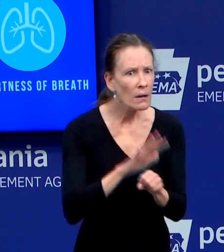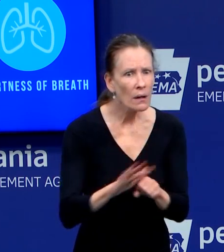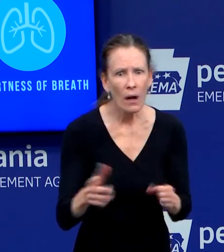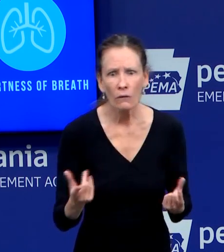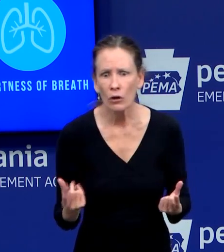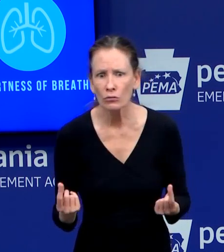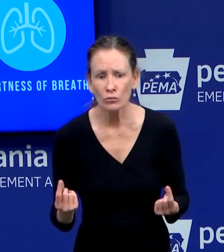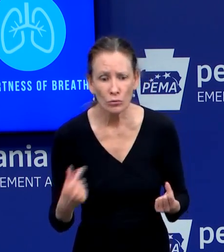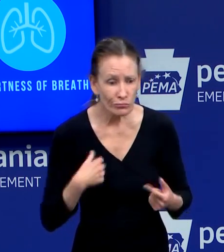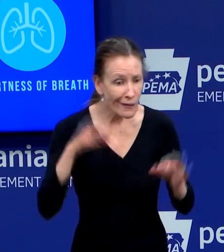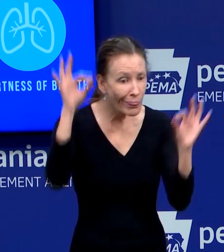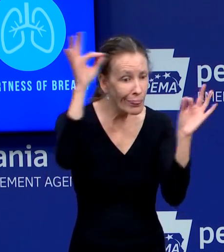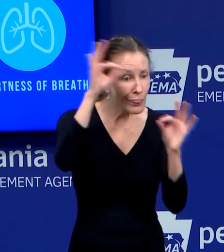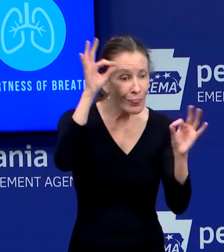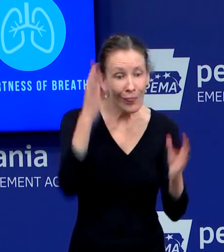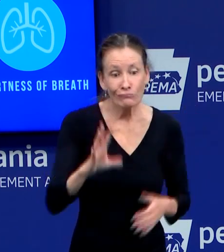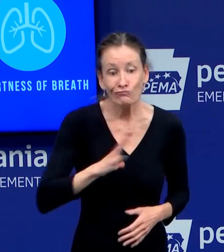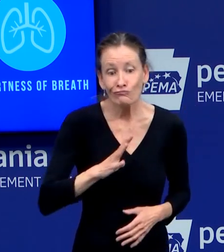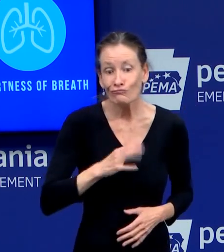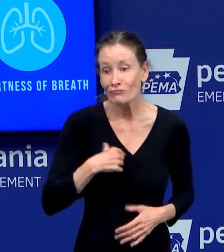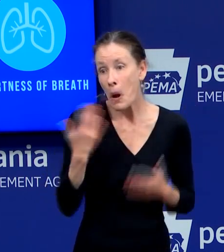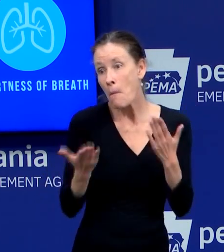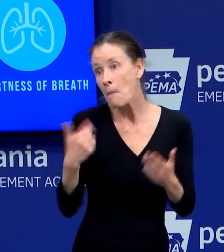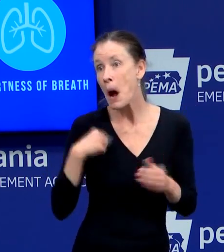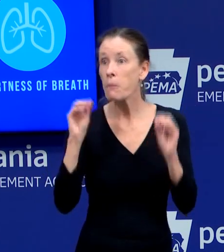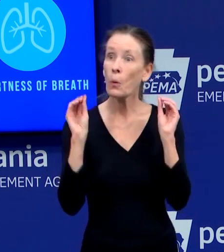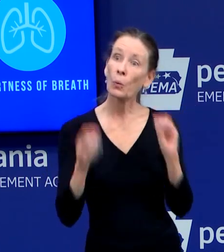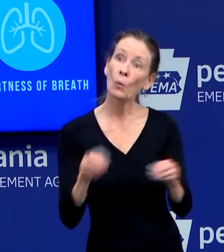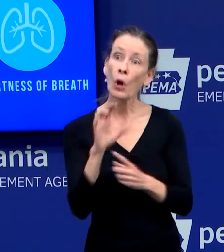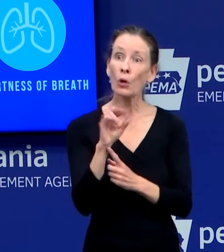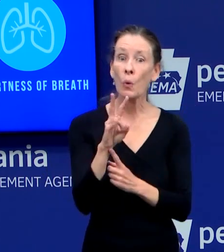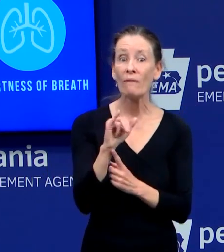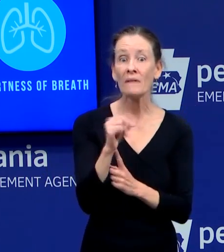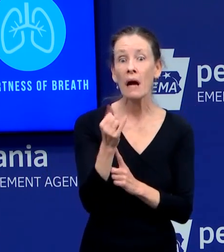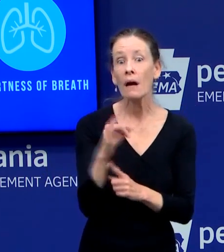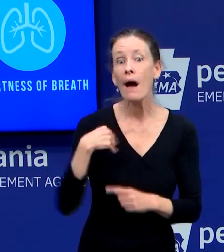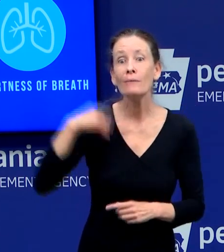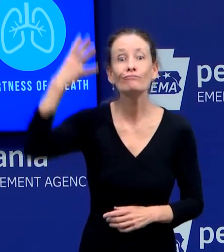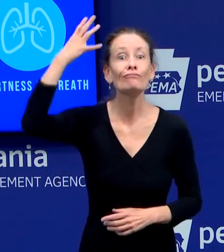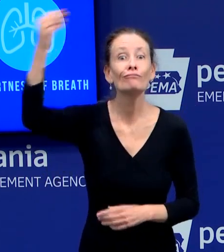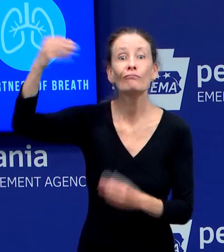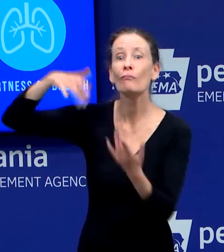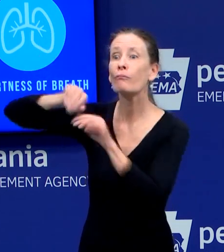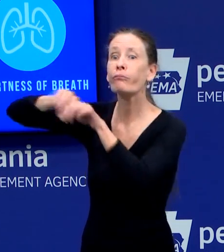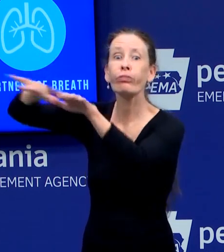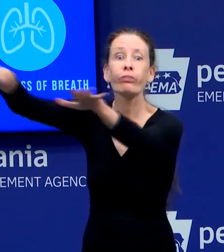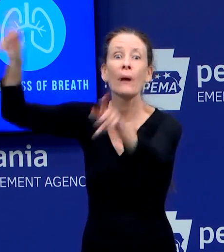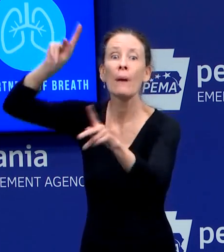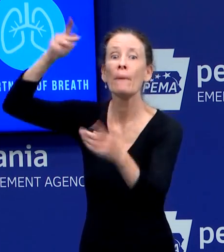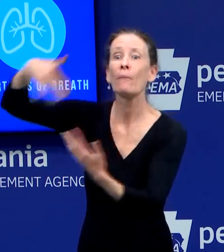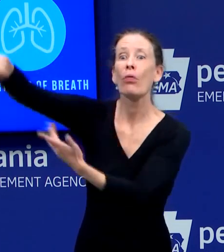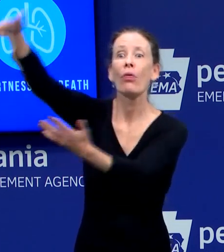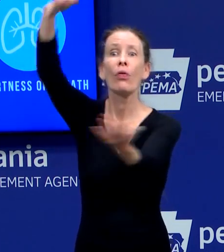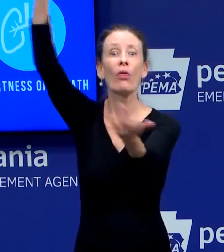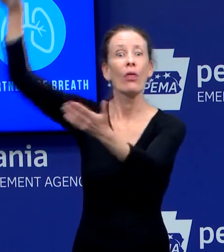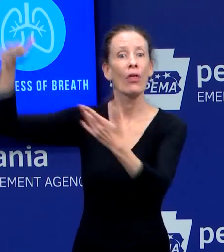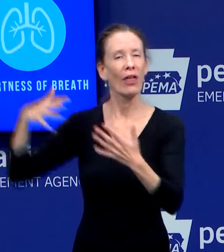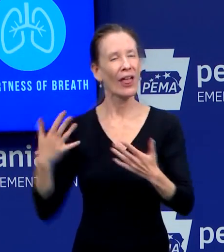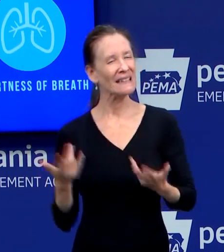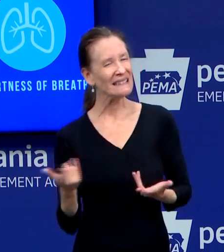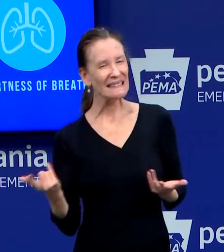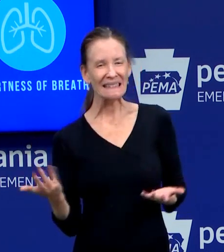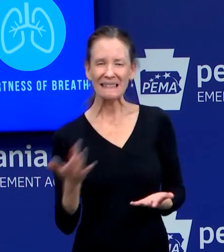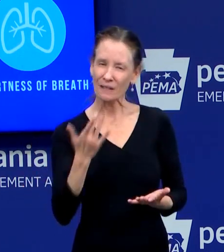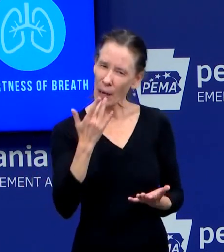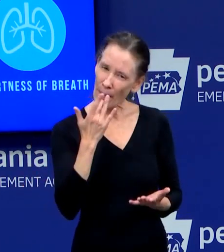possibly spreading it. Um, it sounds like you and your department have been consistently telling us, and I don't want to put words in your mouth. Yeah.